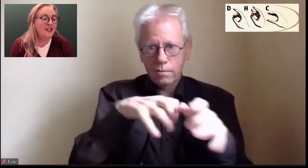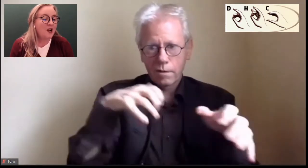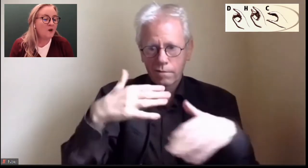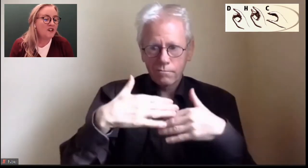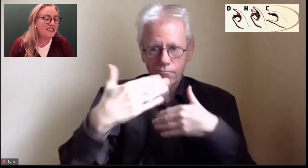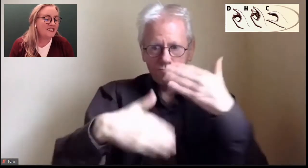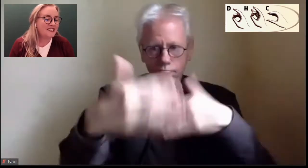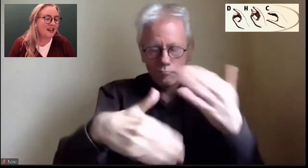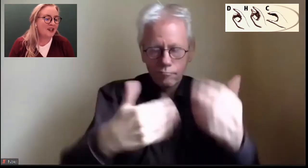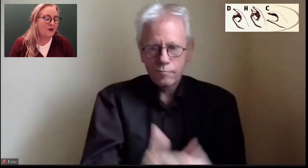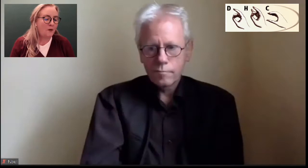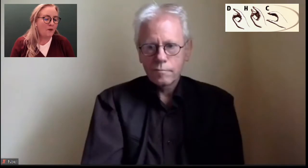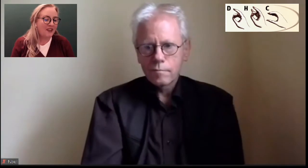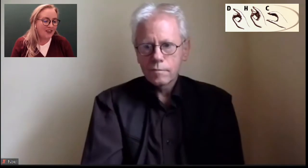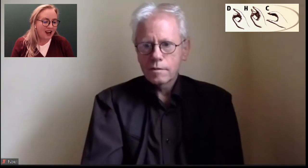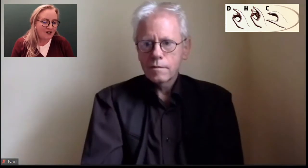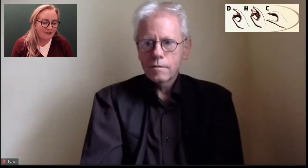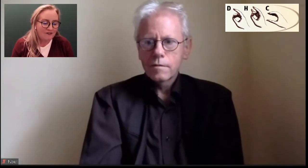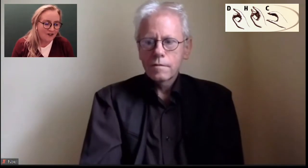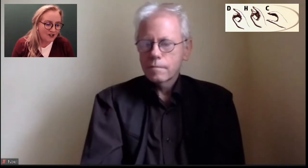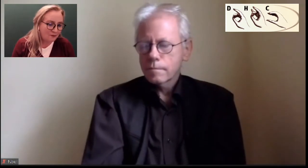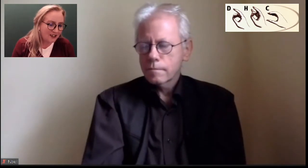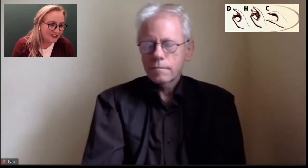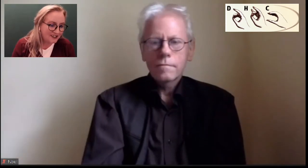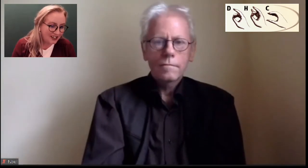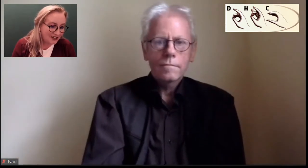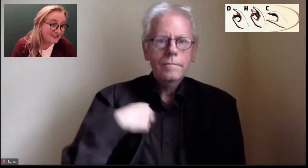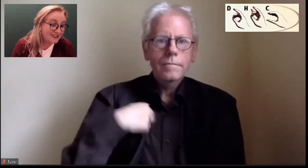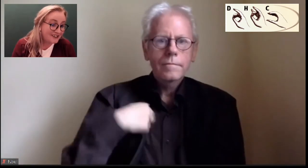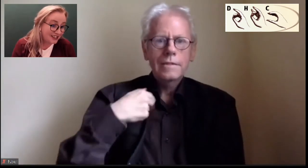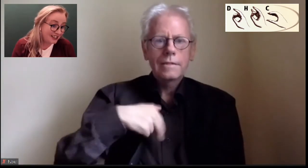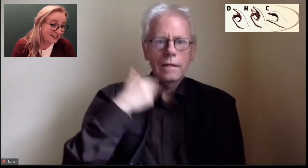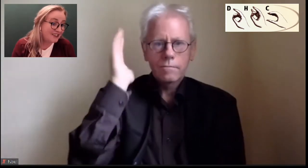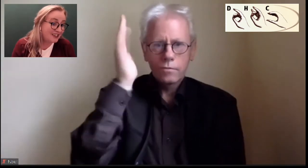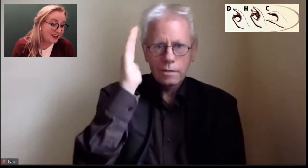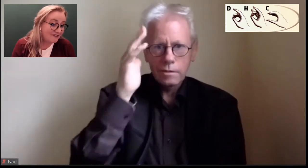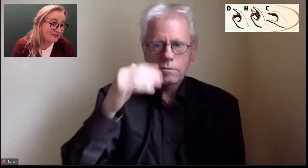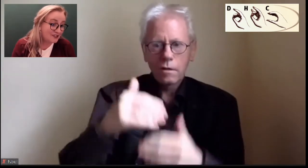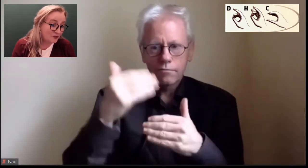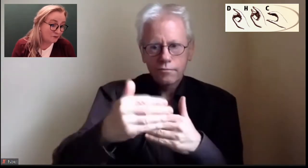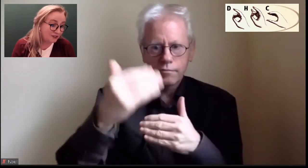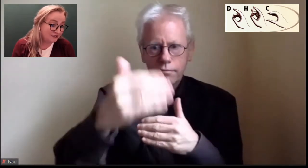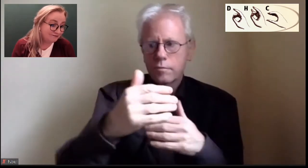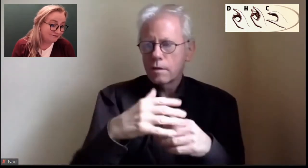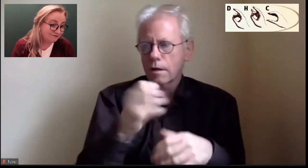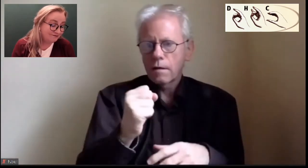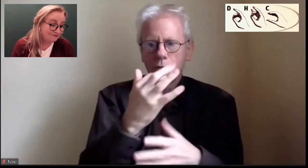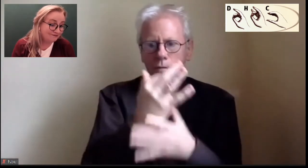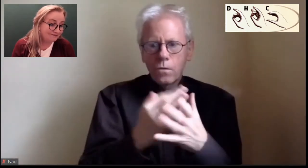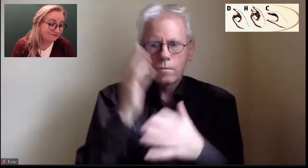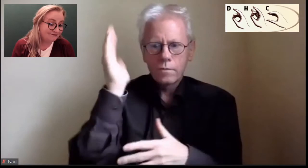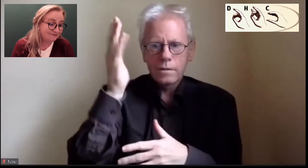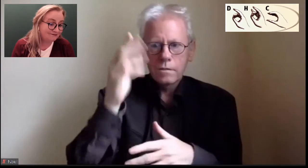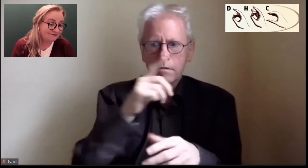We're now going to start with our first presentation and declaring the conference open.